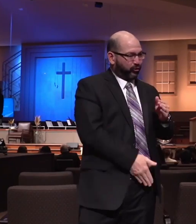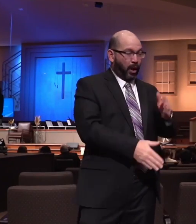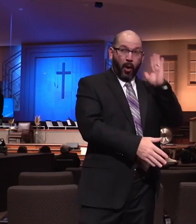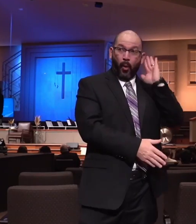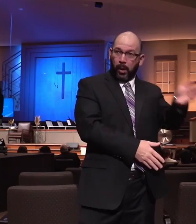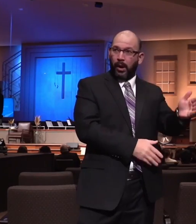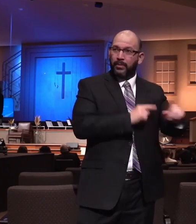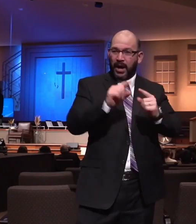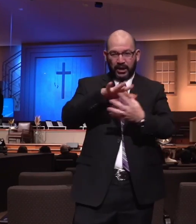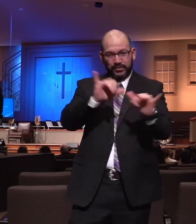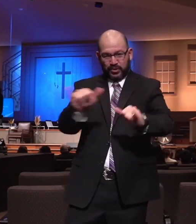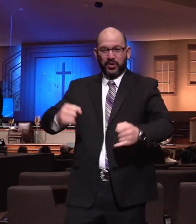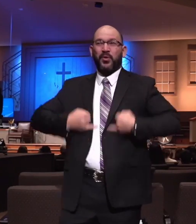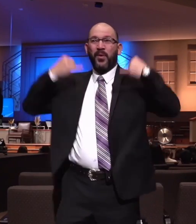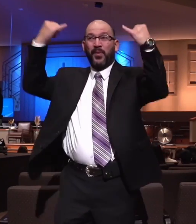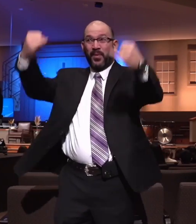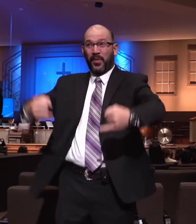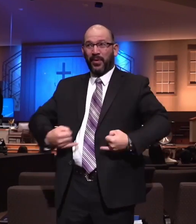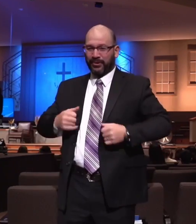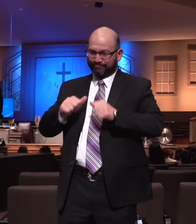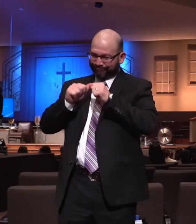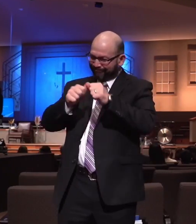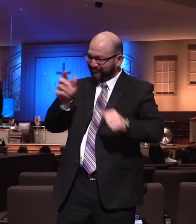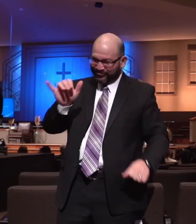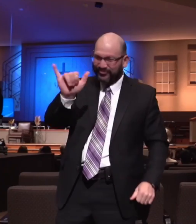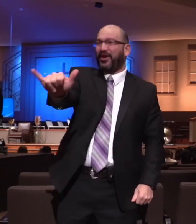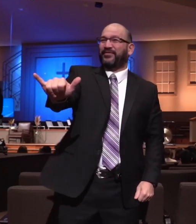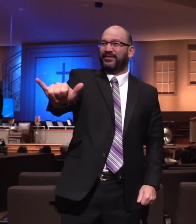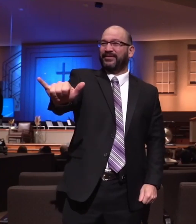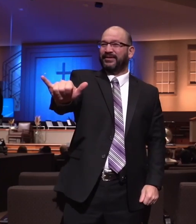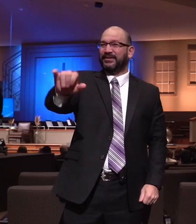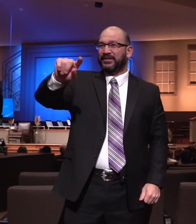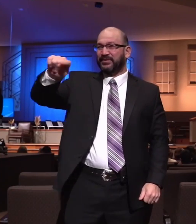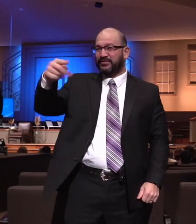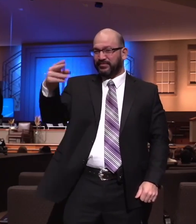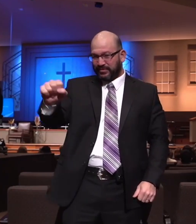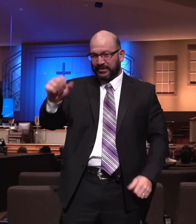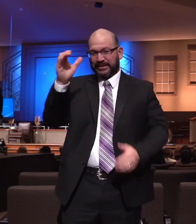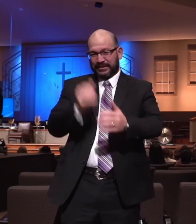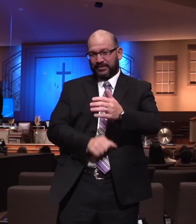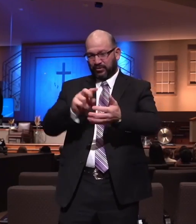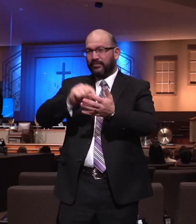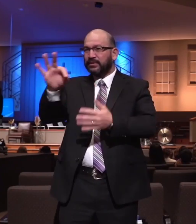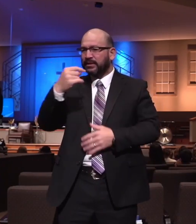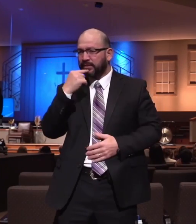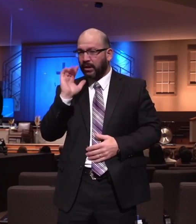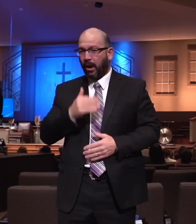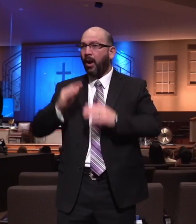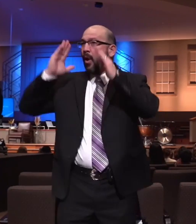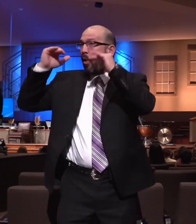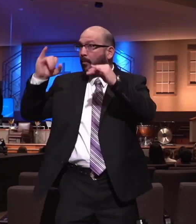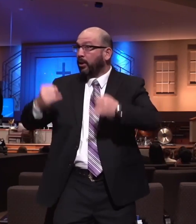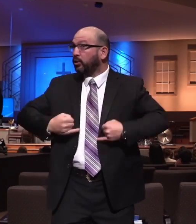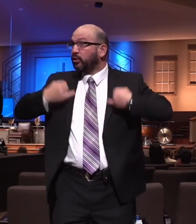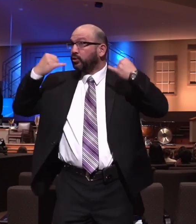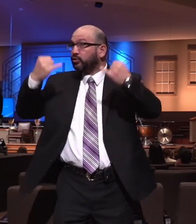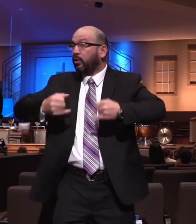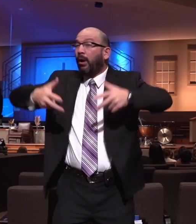spiritual rejoicing is eternal. 1 Thessalonians 2 and 19. For what is our hope or joy or crown of rejoicing?